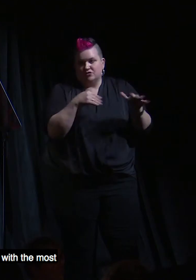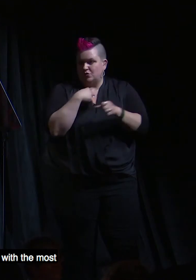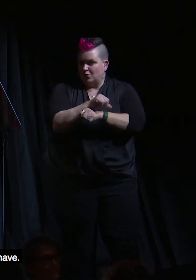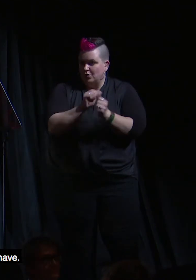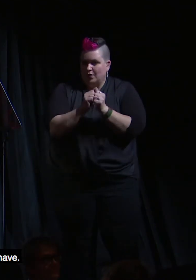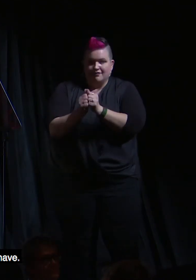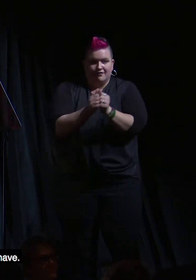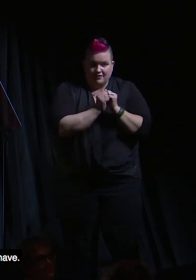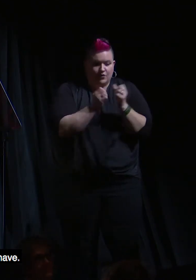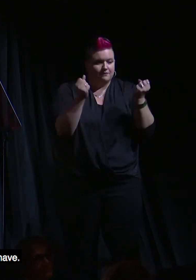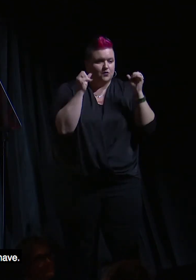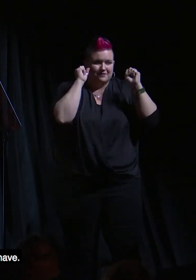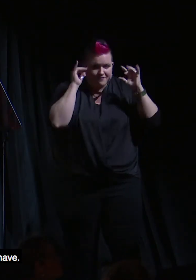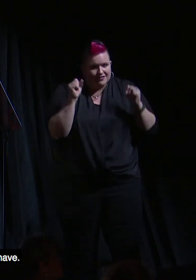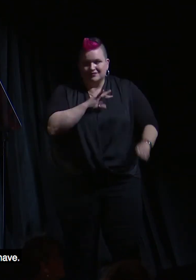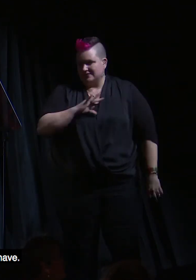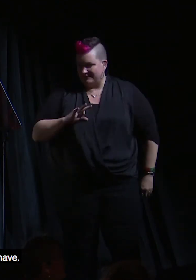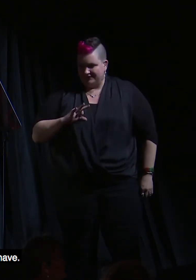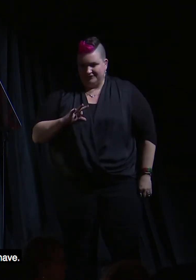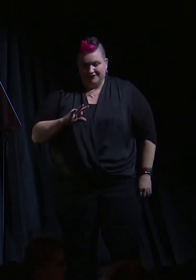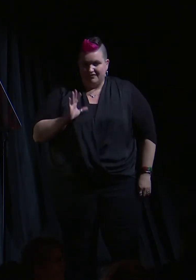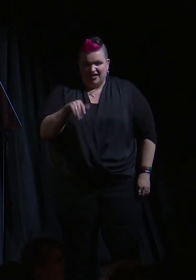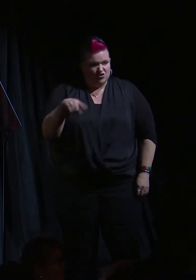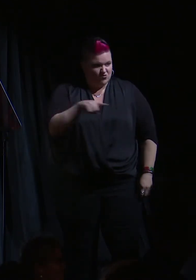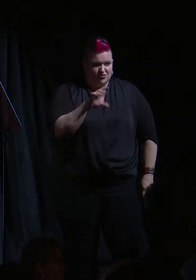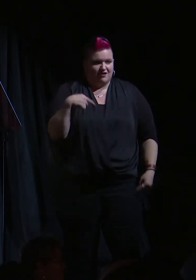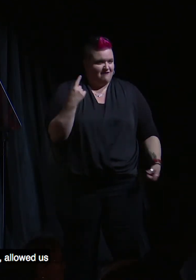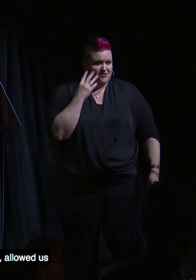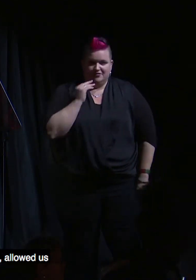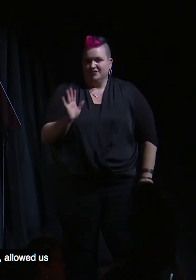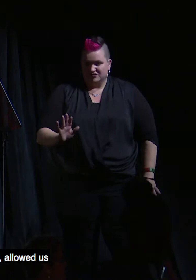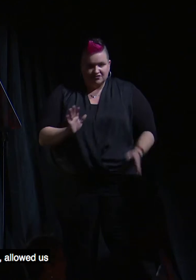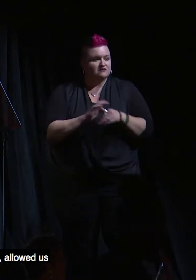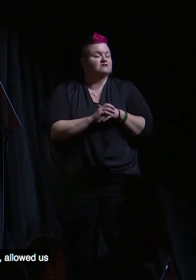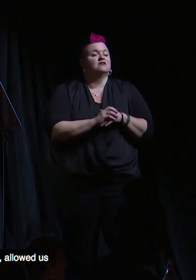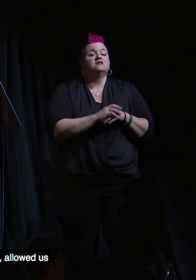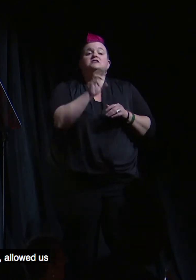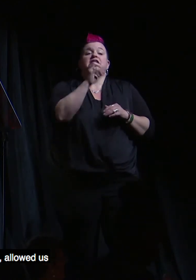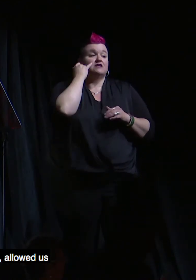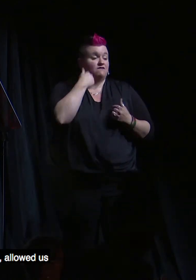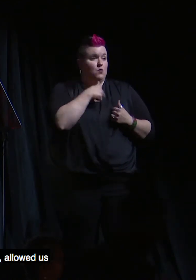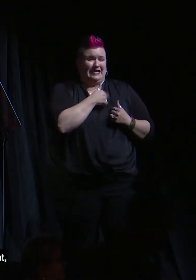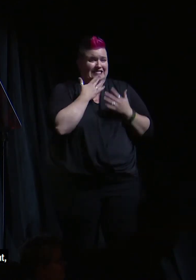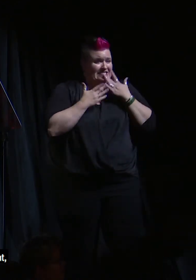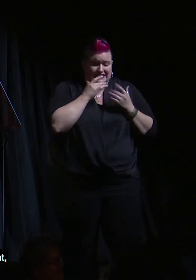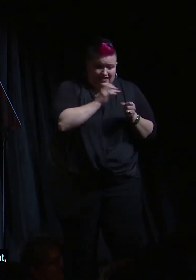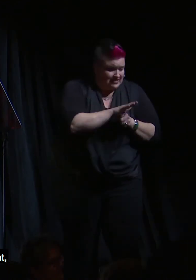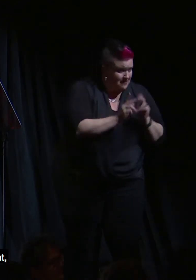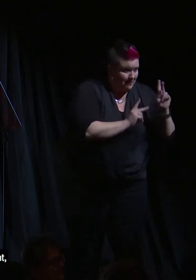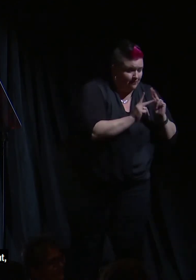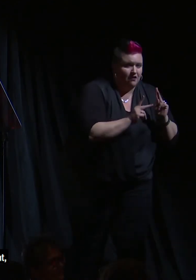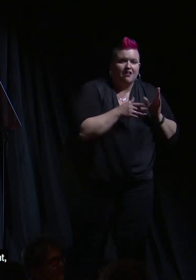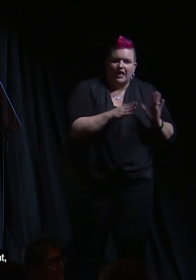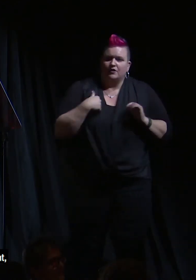with some of the most amazing staff you could ever have, who even when we are understaffed, allowed us to